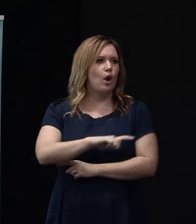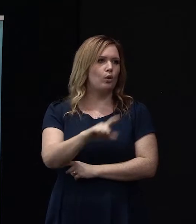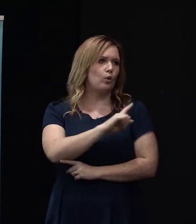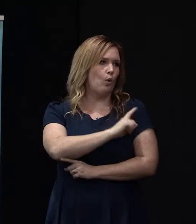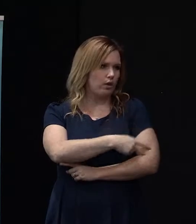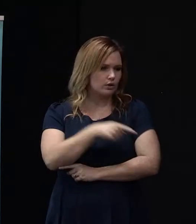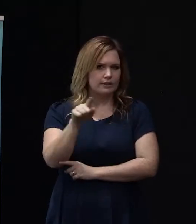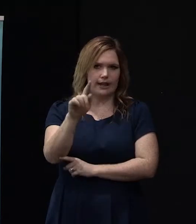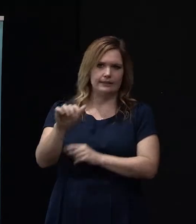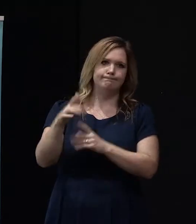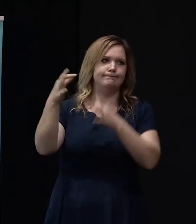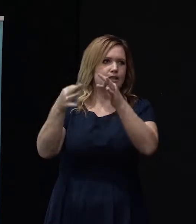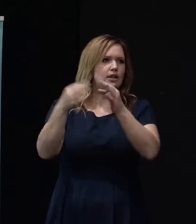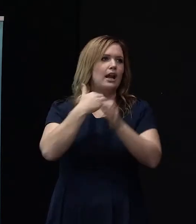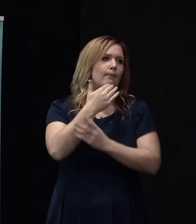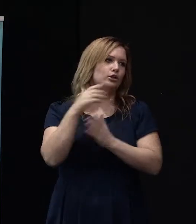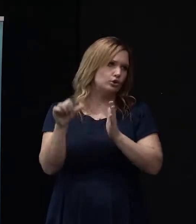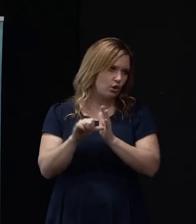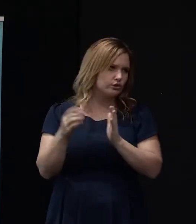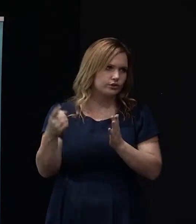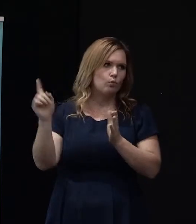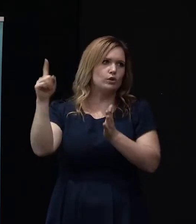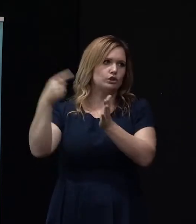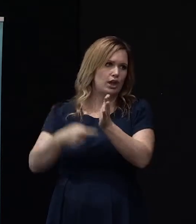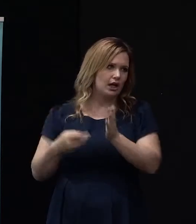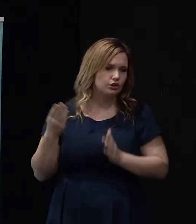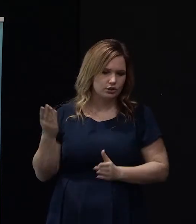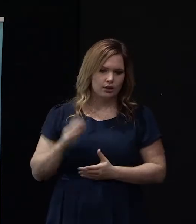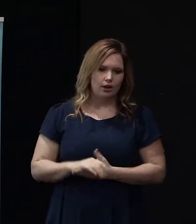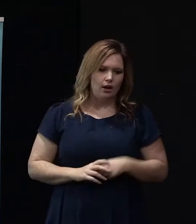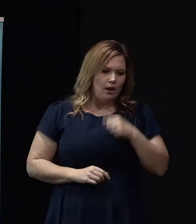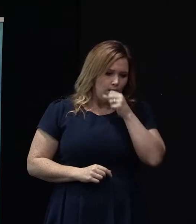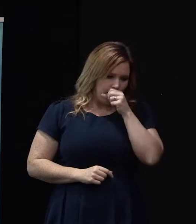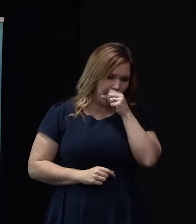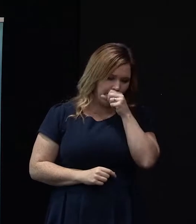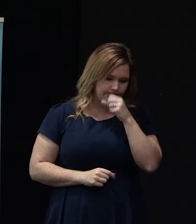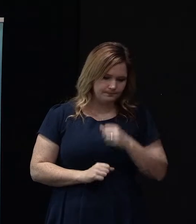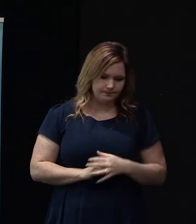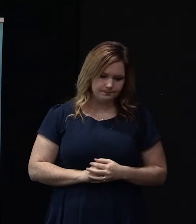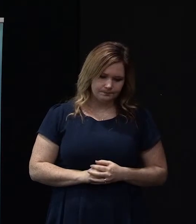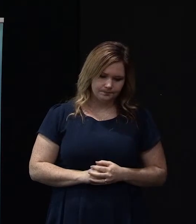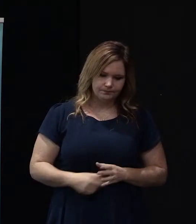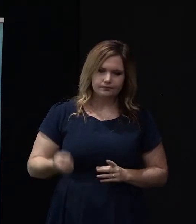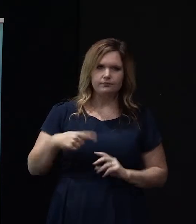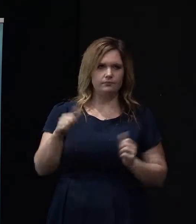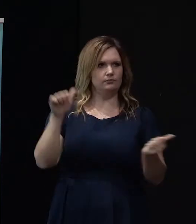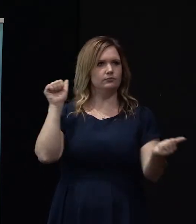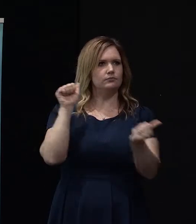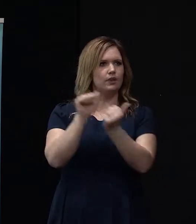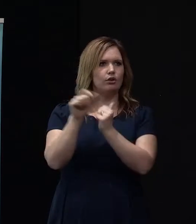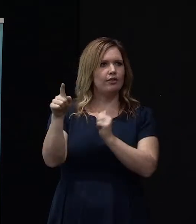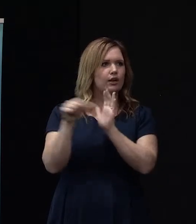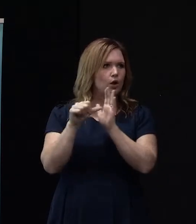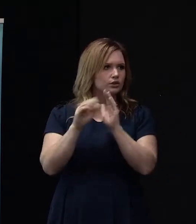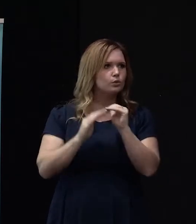so on. But we would agree that they are high,